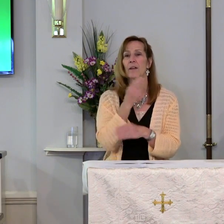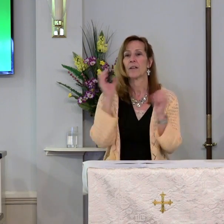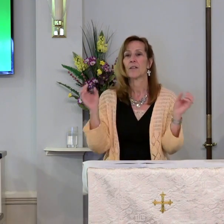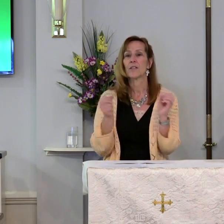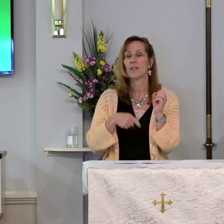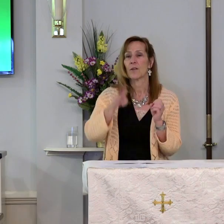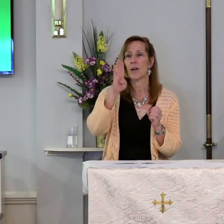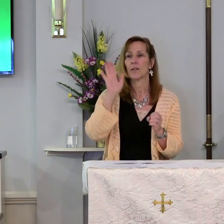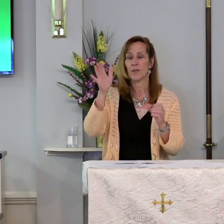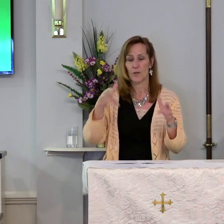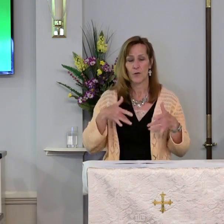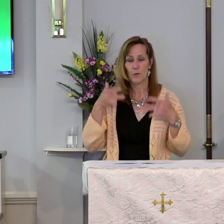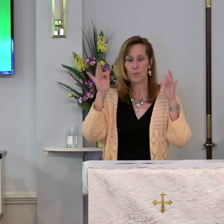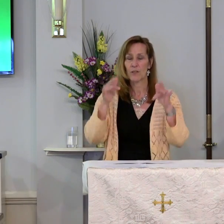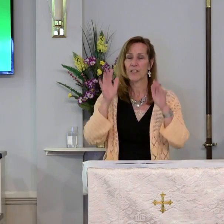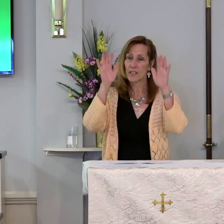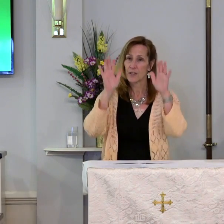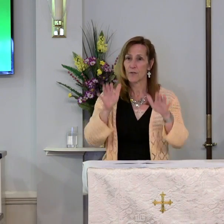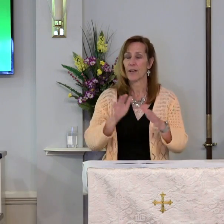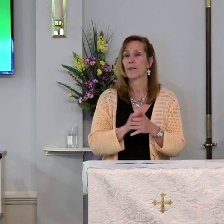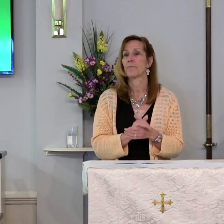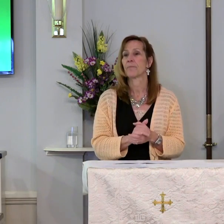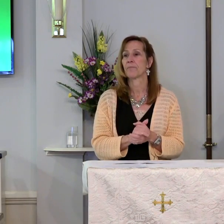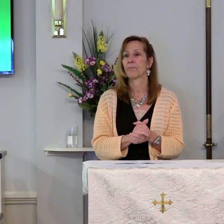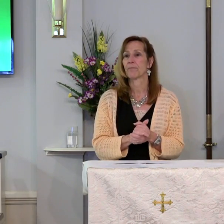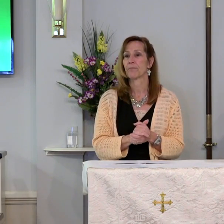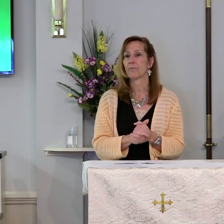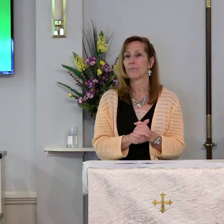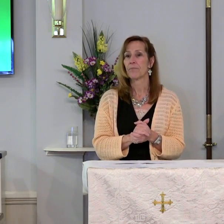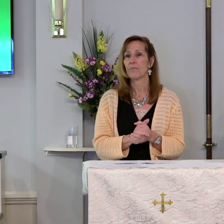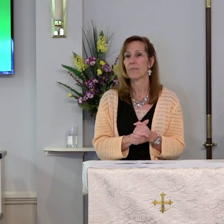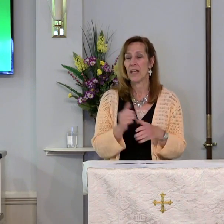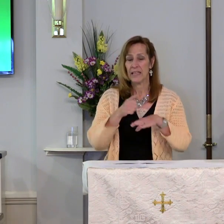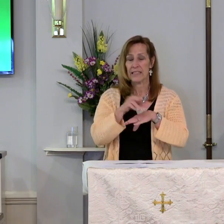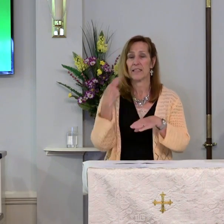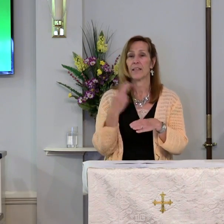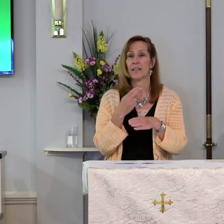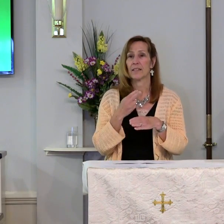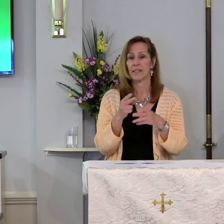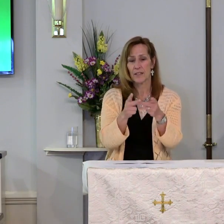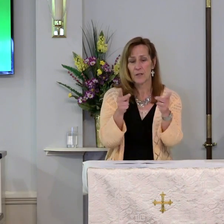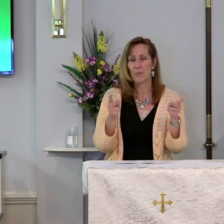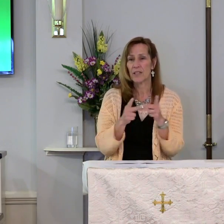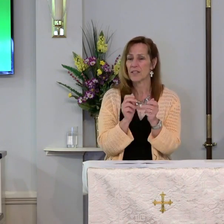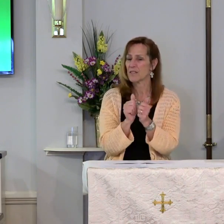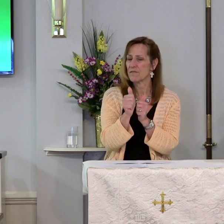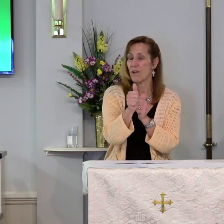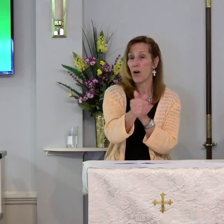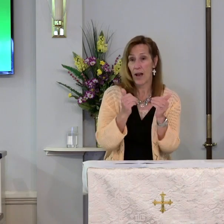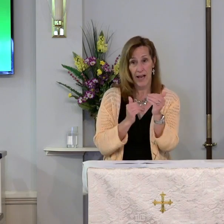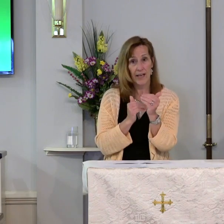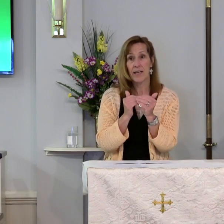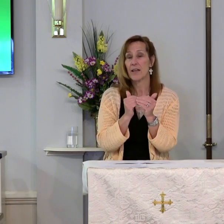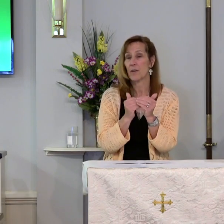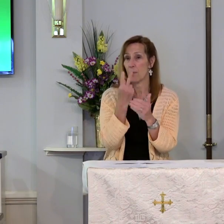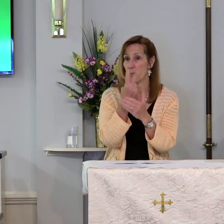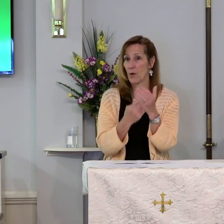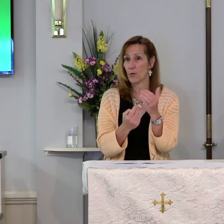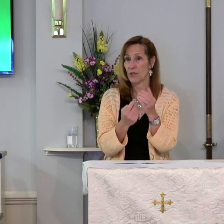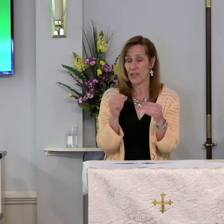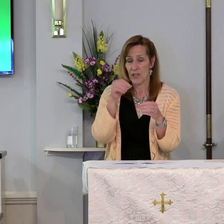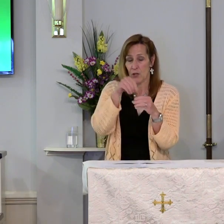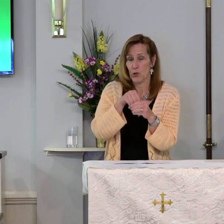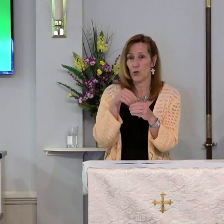God, your mercy is great. Send us to places far and near, and